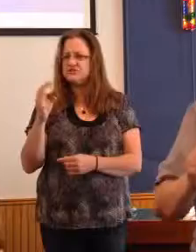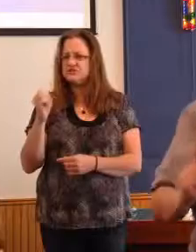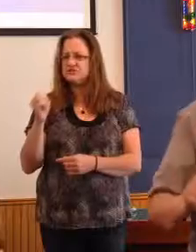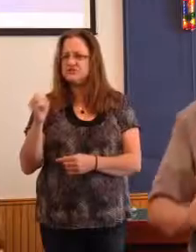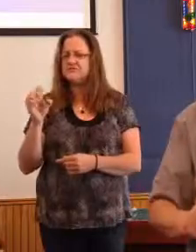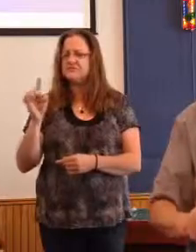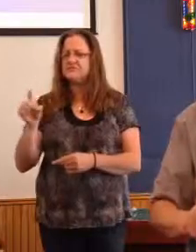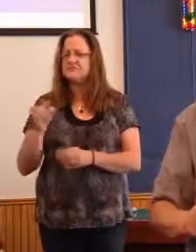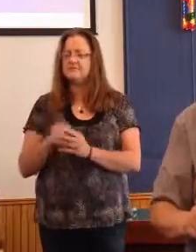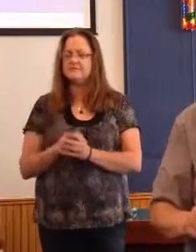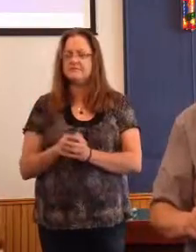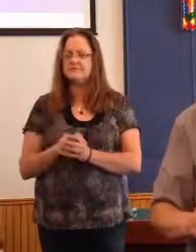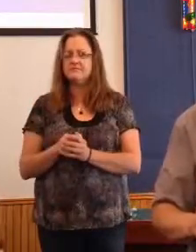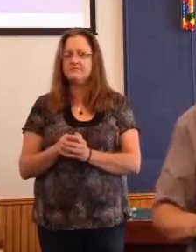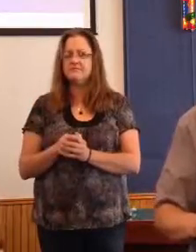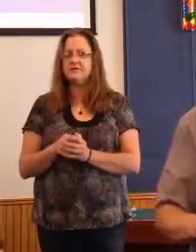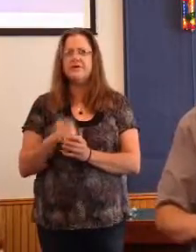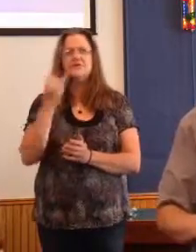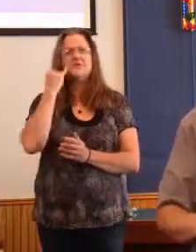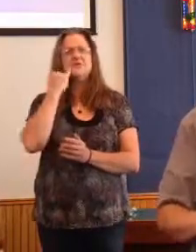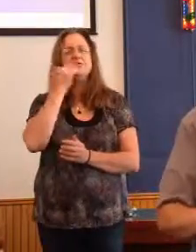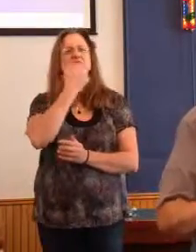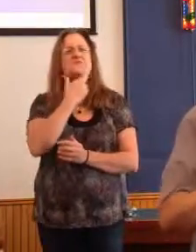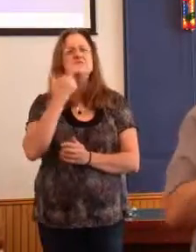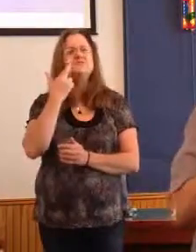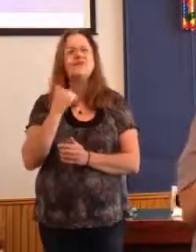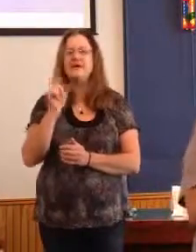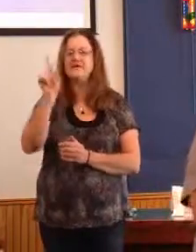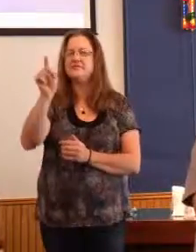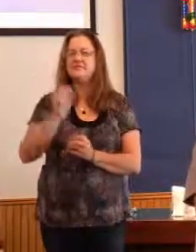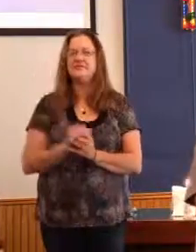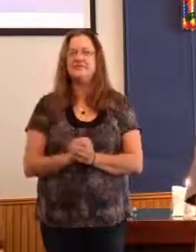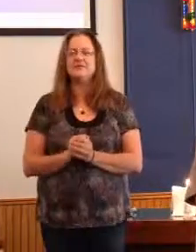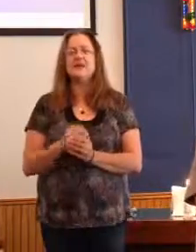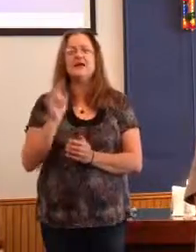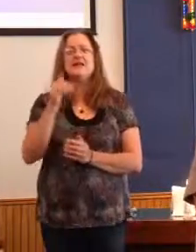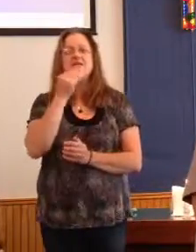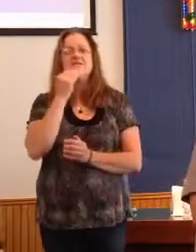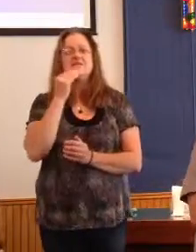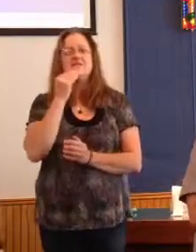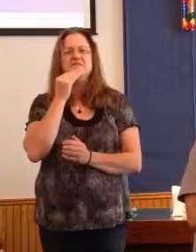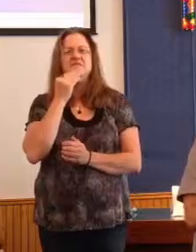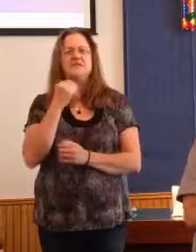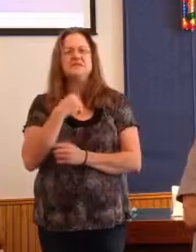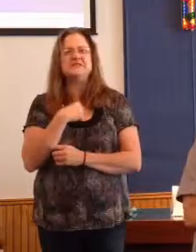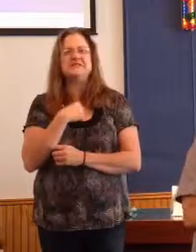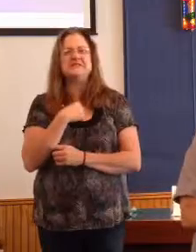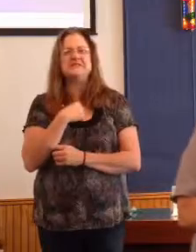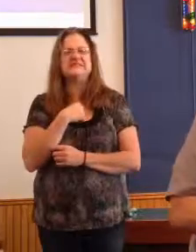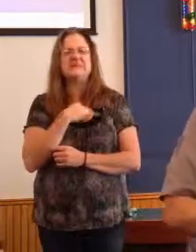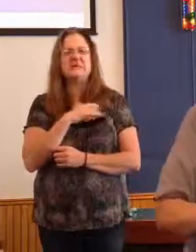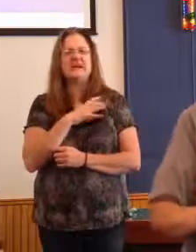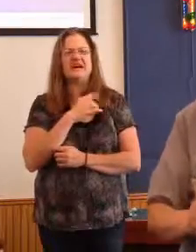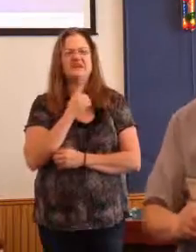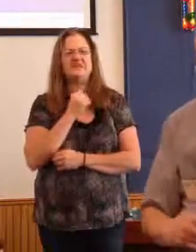Go to that restaurant that has food that you're not sure you're going to like and try it.